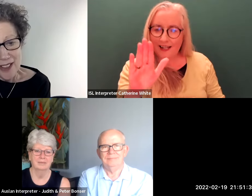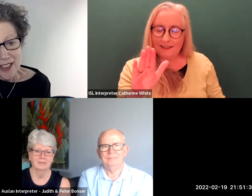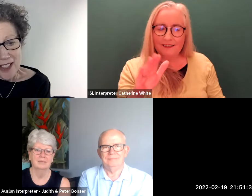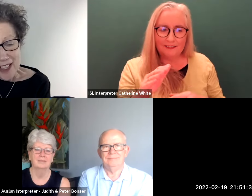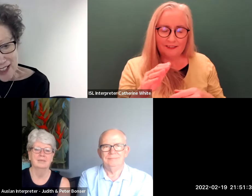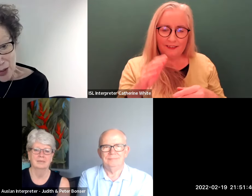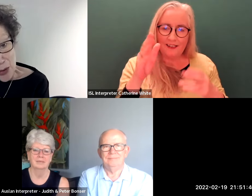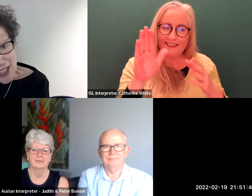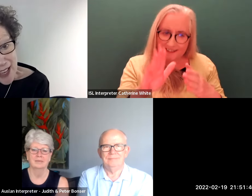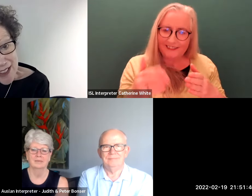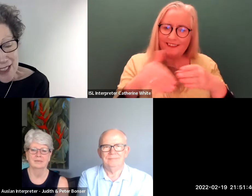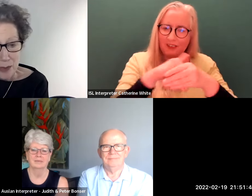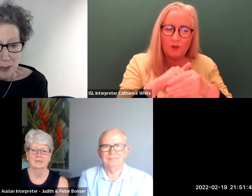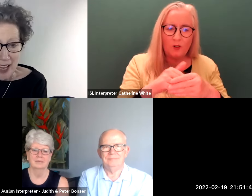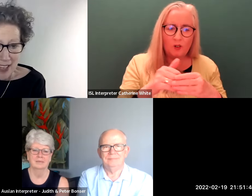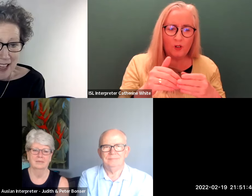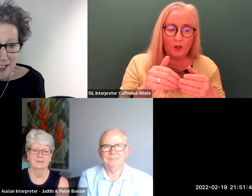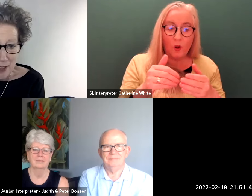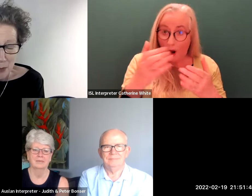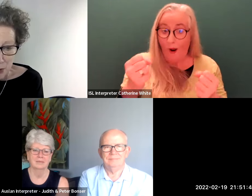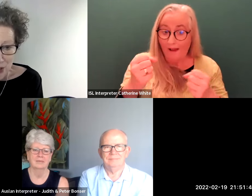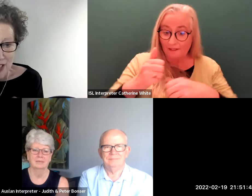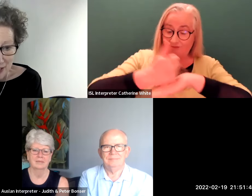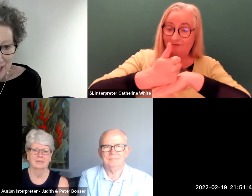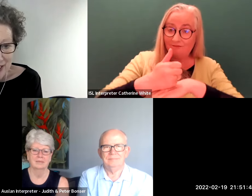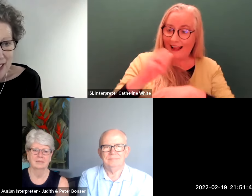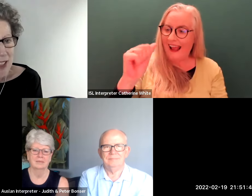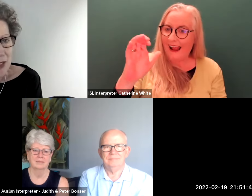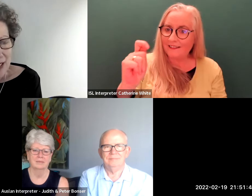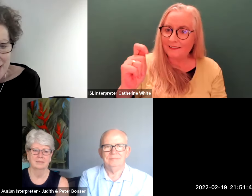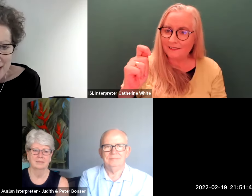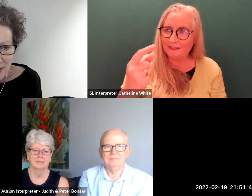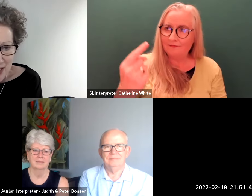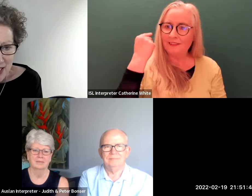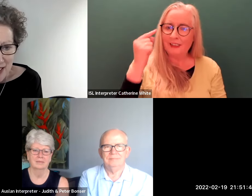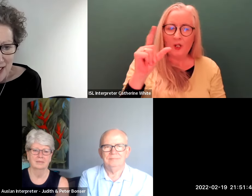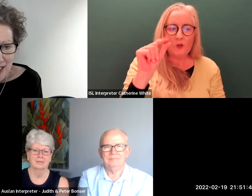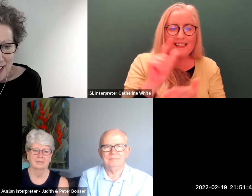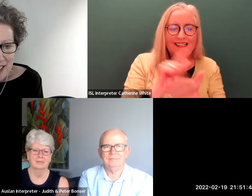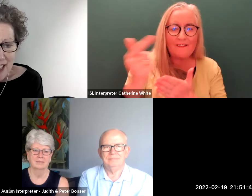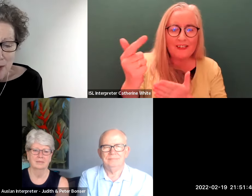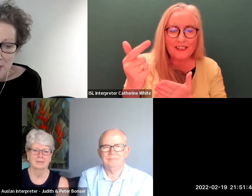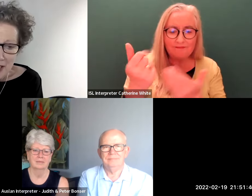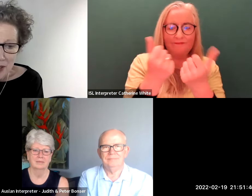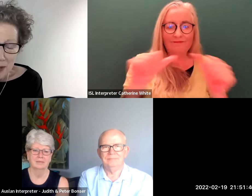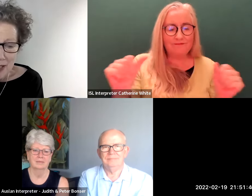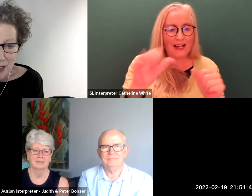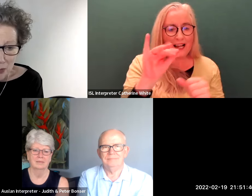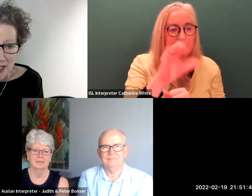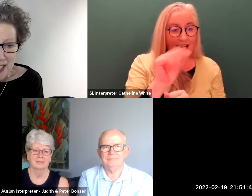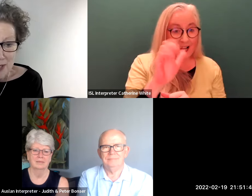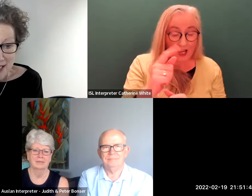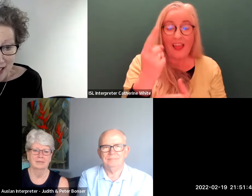or enacted we had the act brought in in 2017 and it was only in